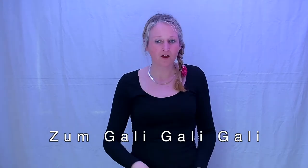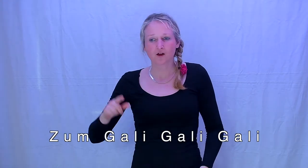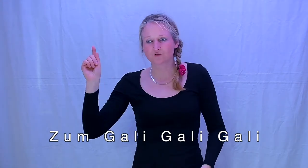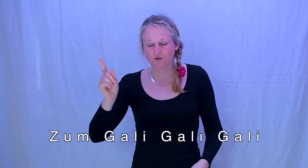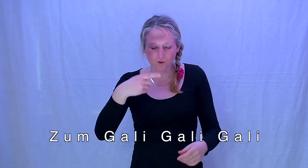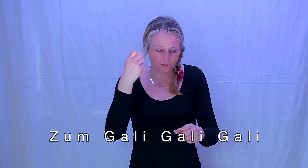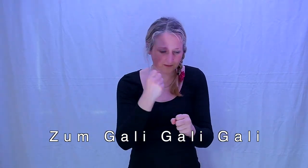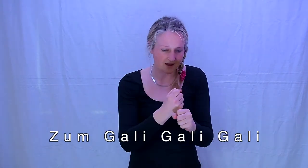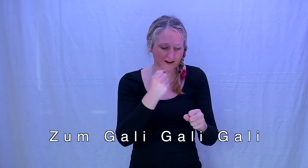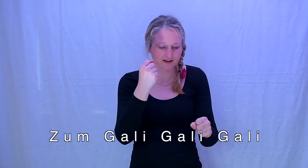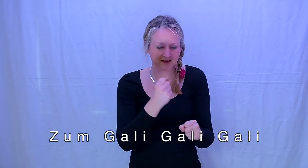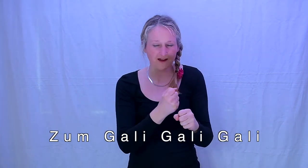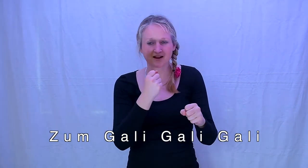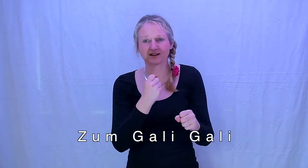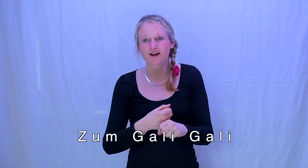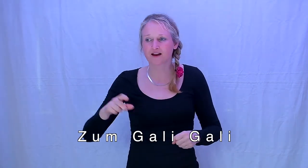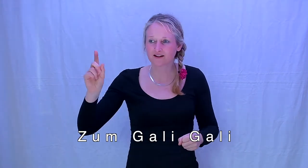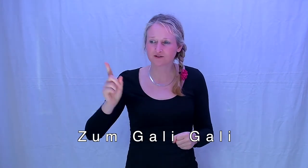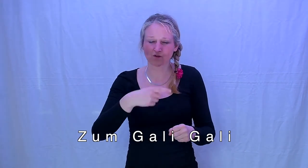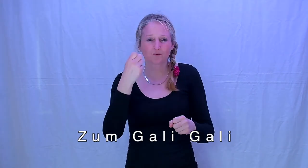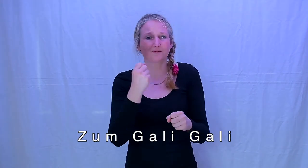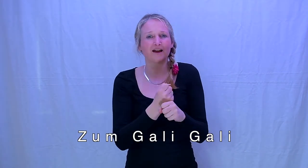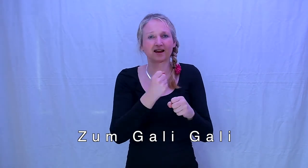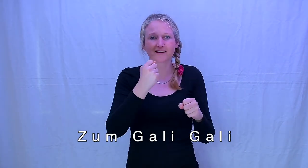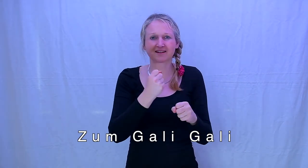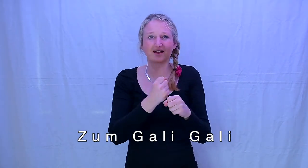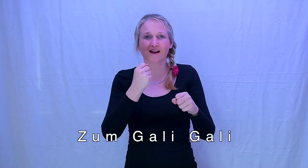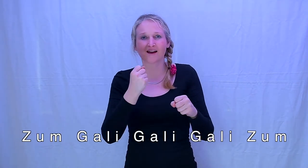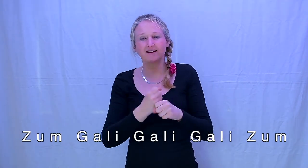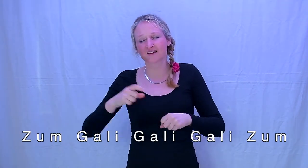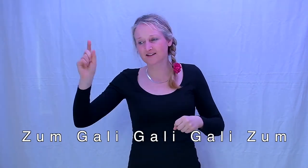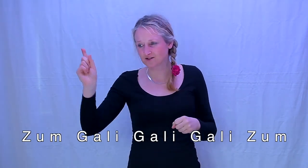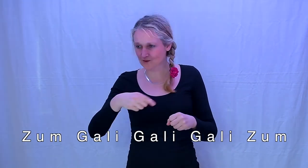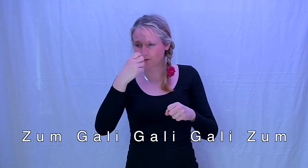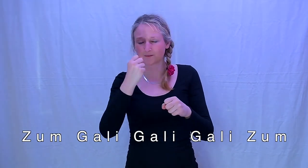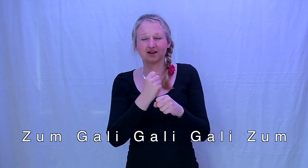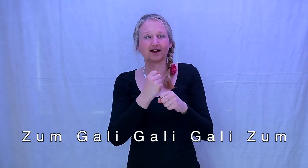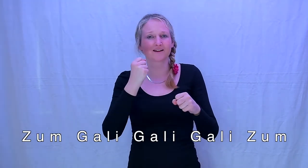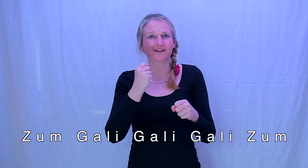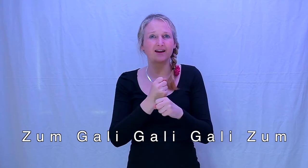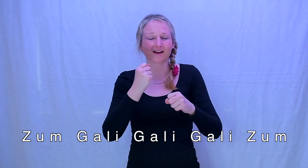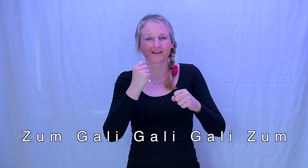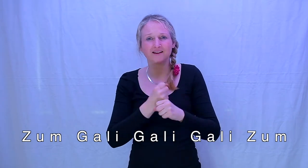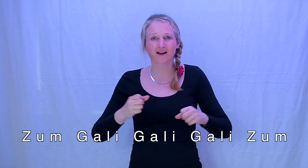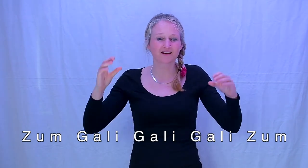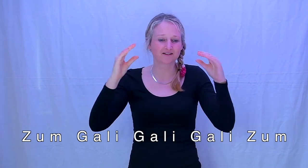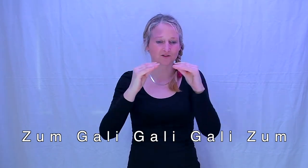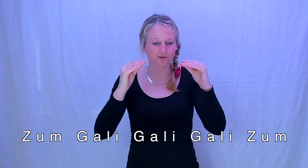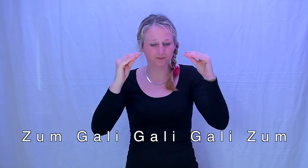Zum, gally, gally, gally, zum, gally, gally Zum, gally, gally, gally, zum